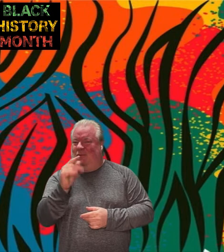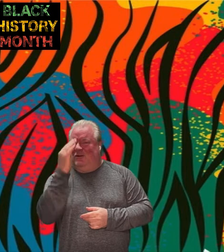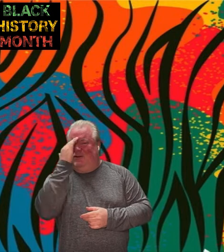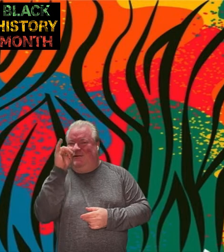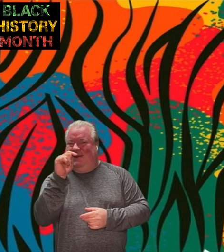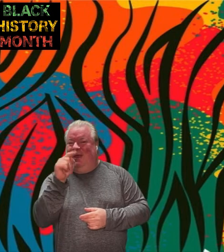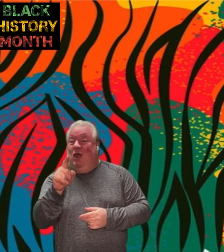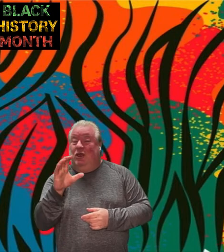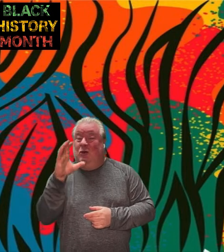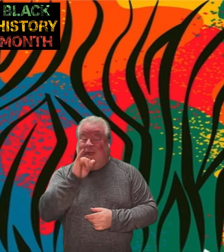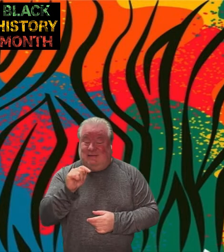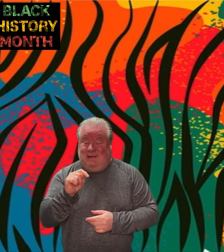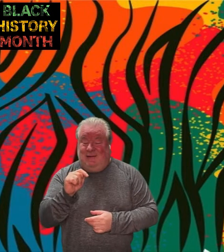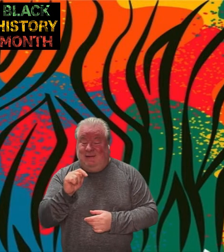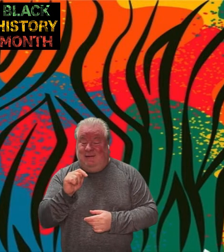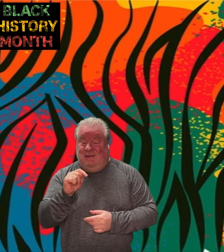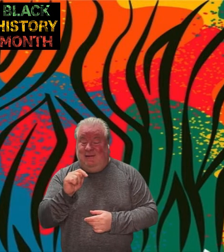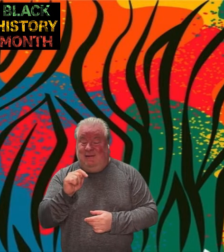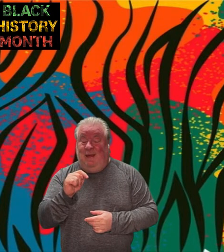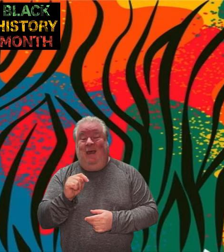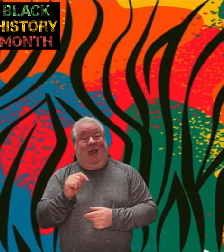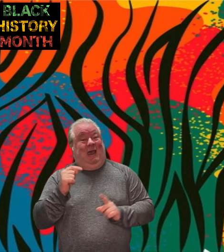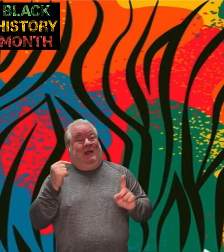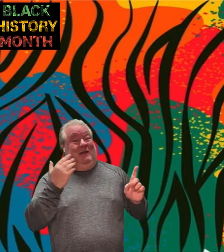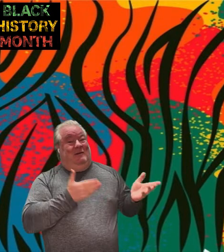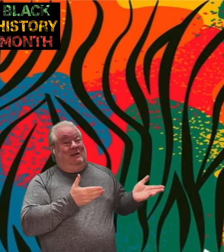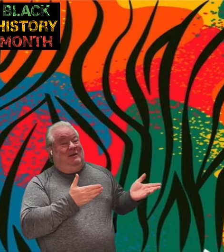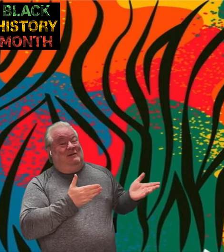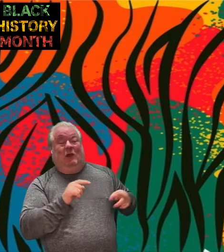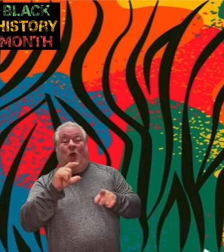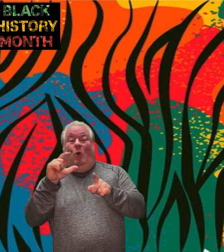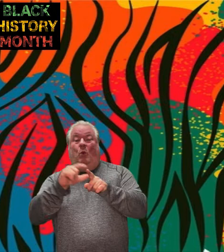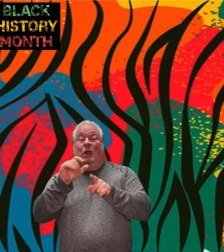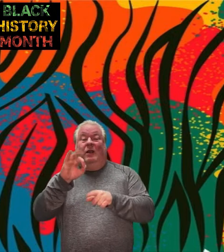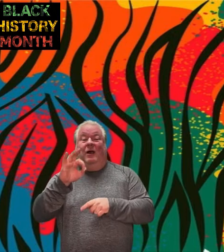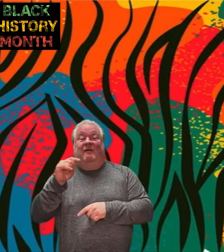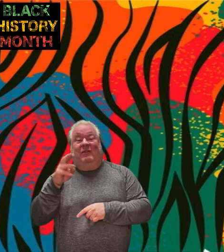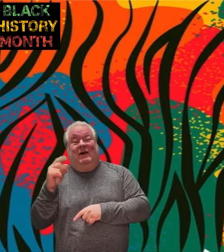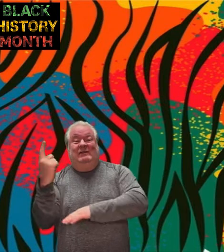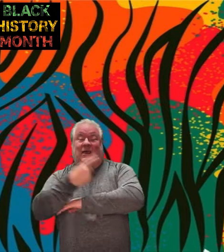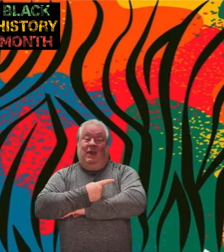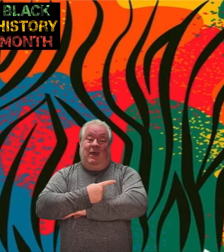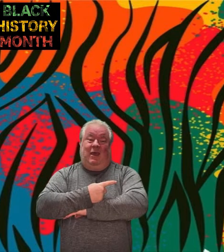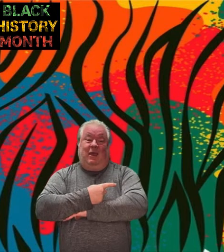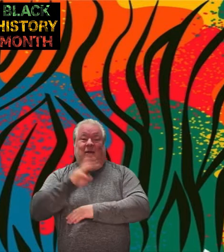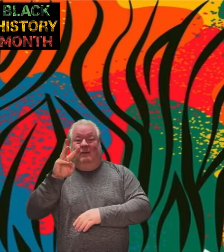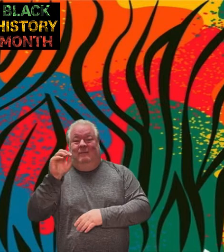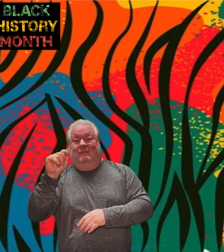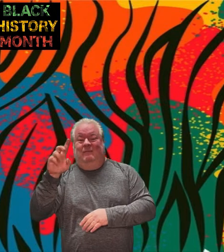You knew it! You guessed it! And here it is! Word of the day!